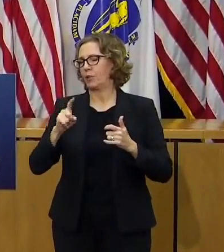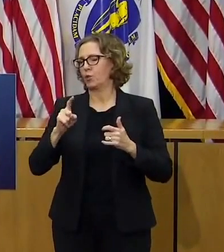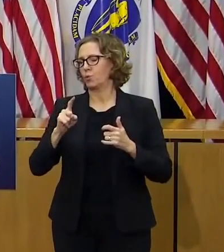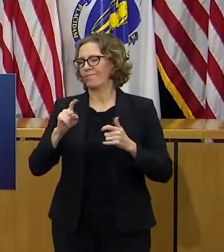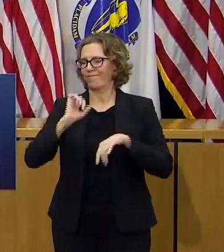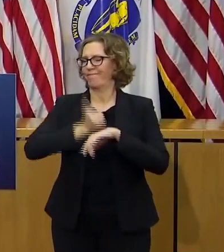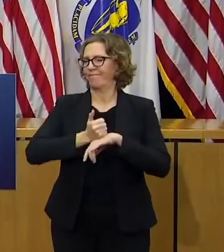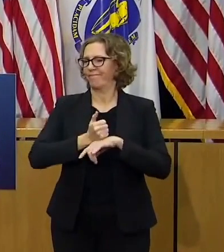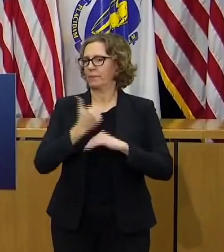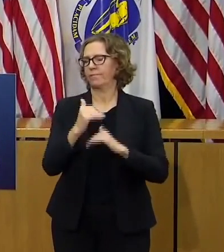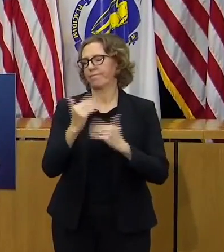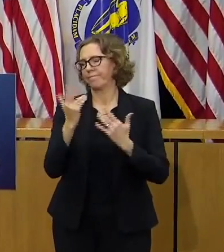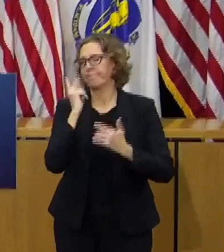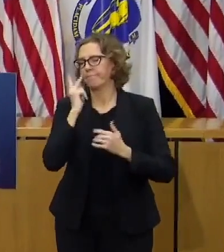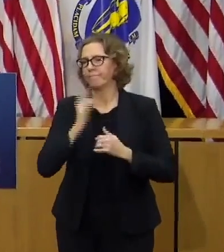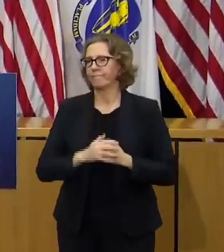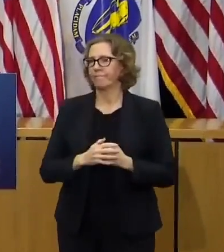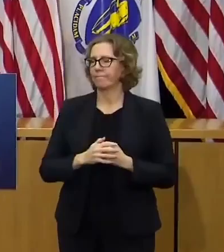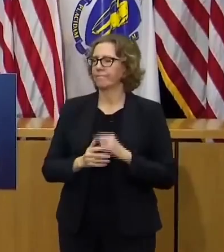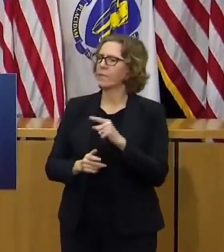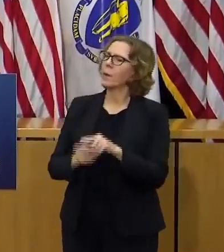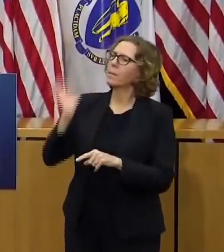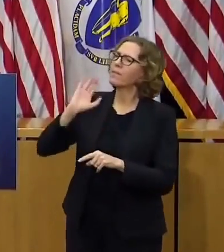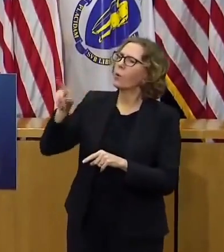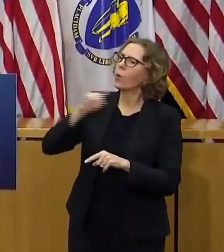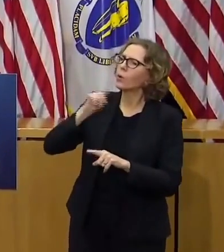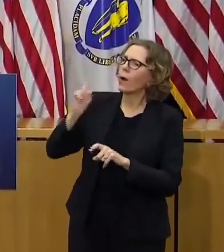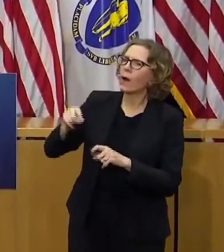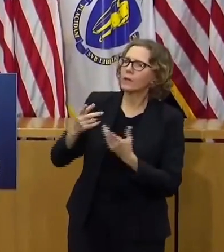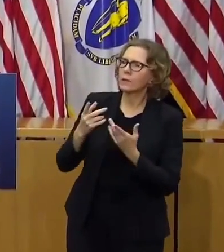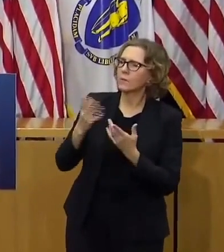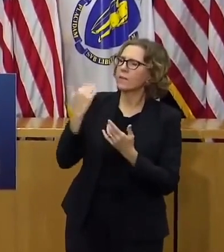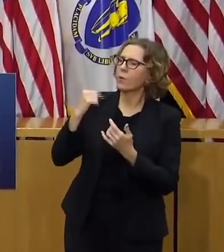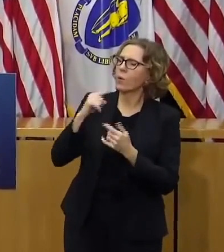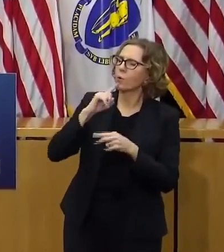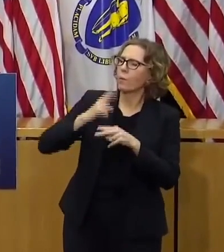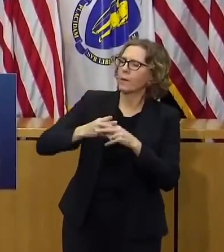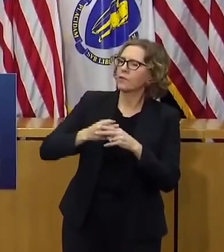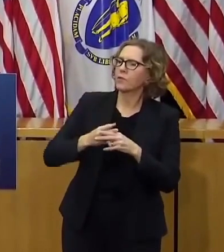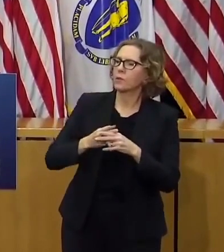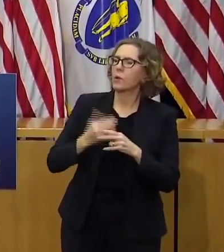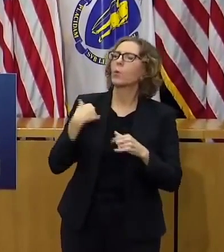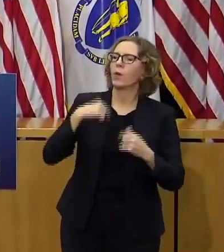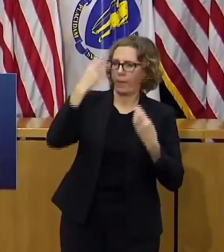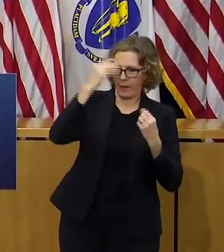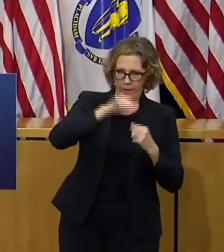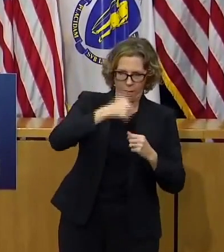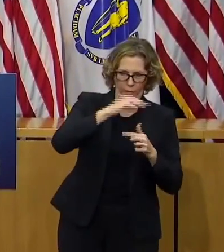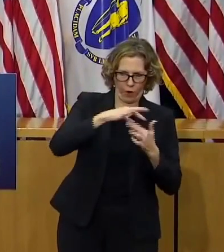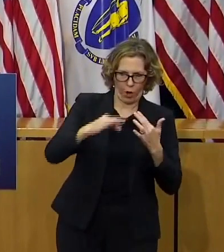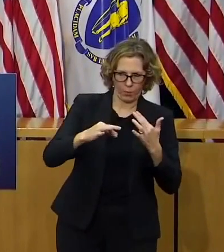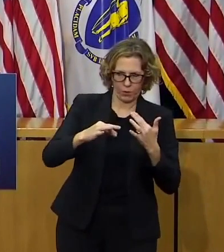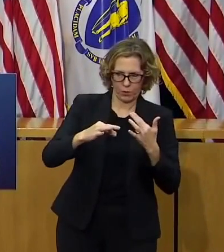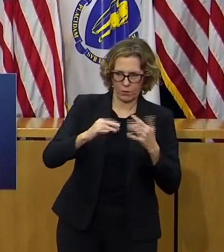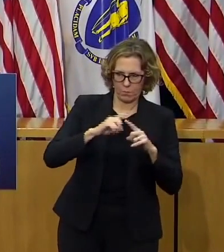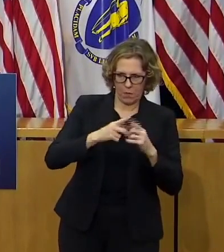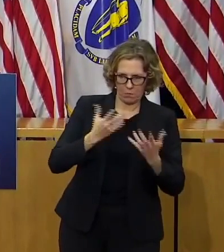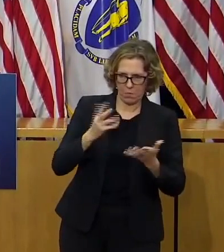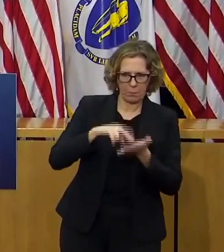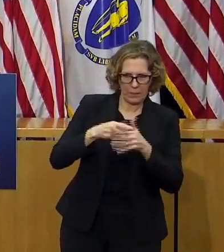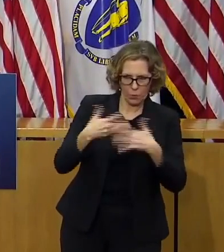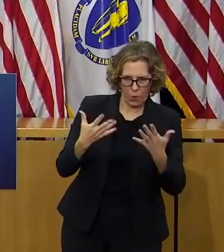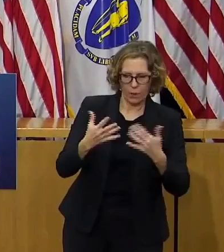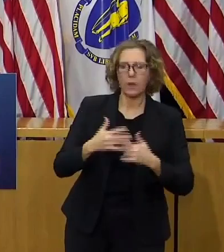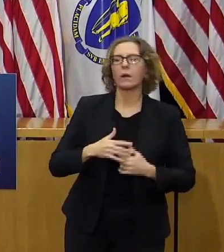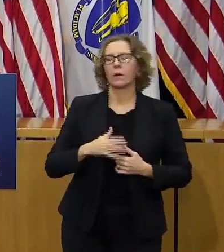we'll have more to say about that soon governor last week you told me one day does not make a